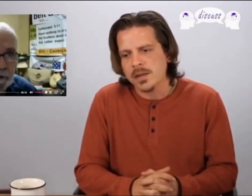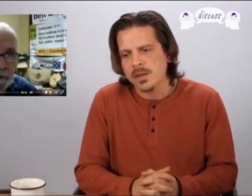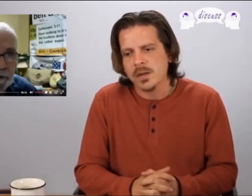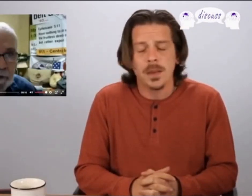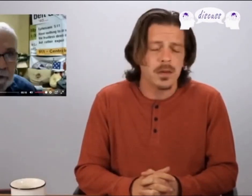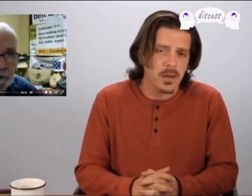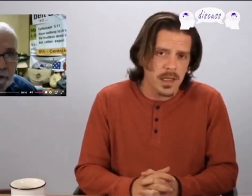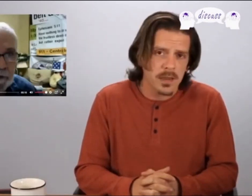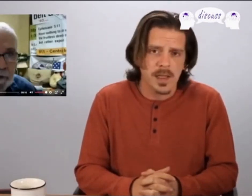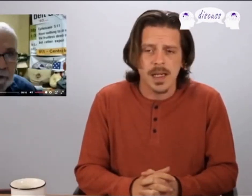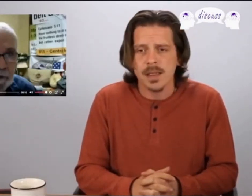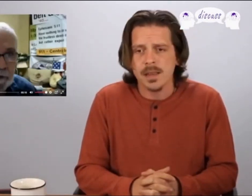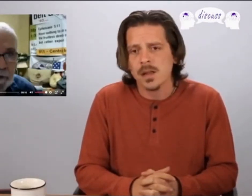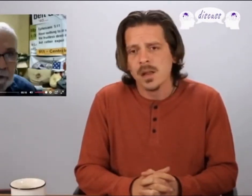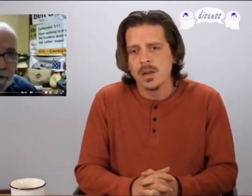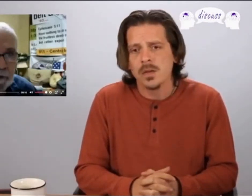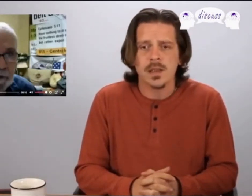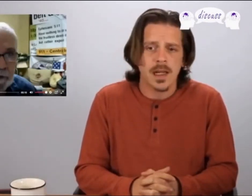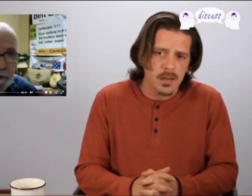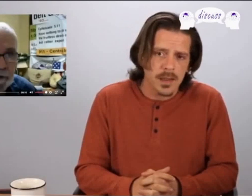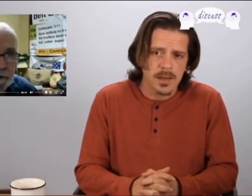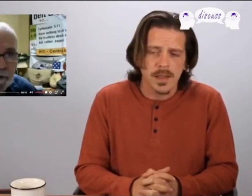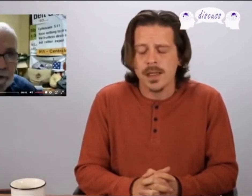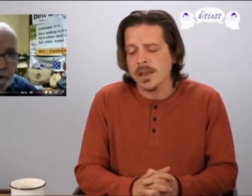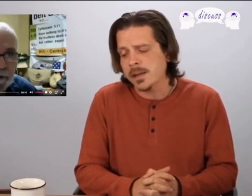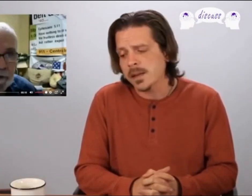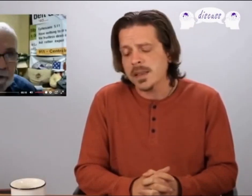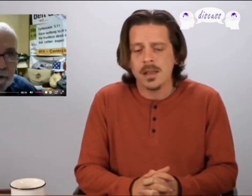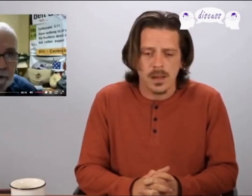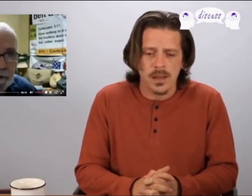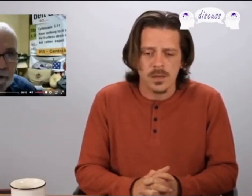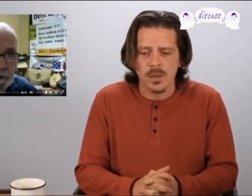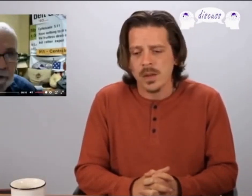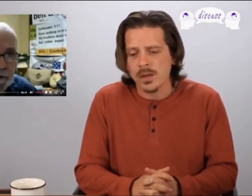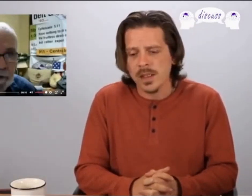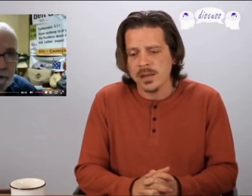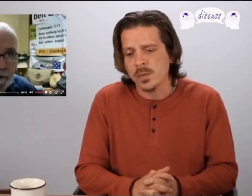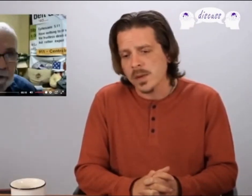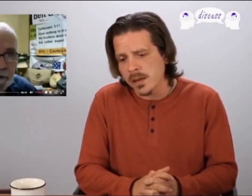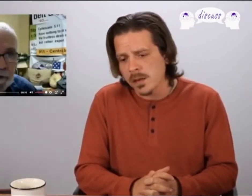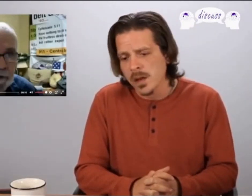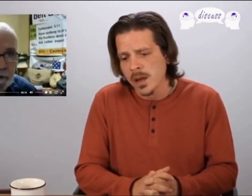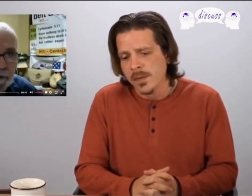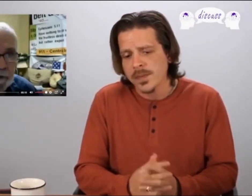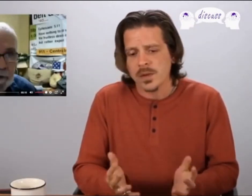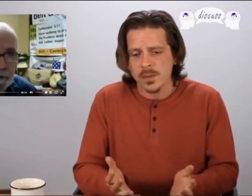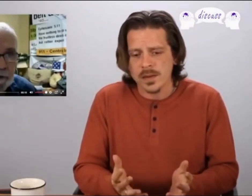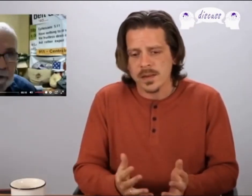Kirk Pendergrass and Chris Hallett and E clause were part of it as well just recently